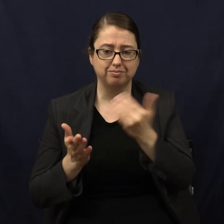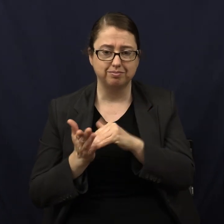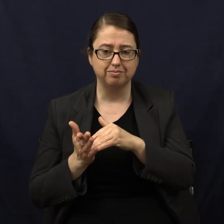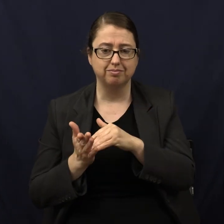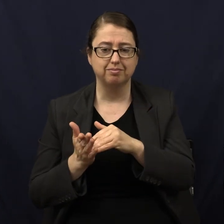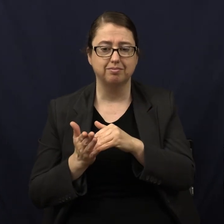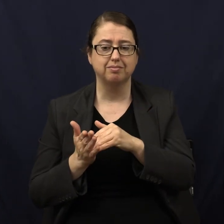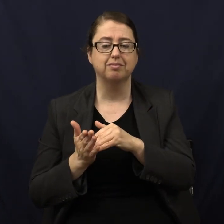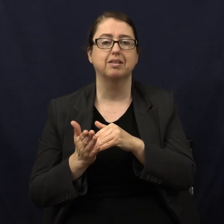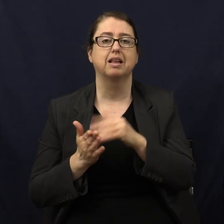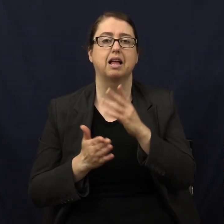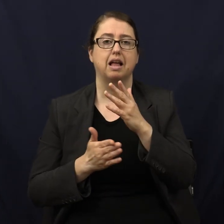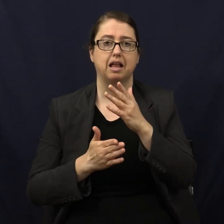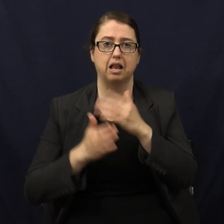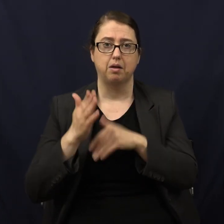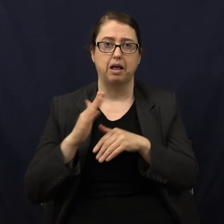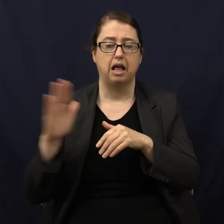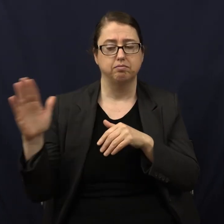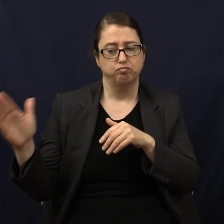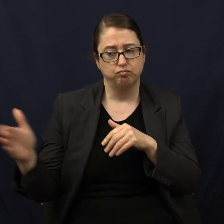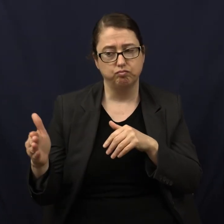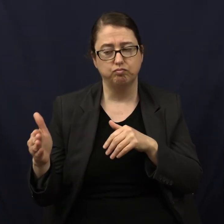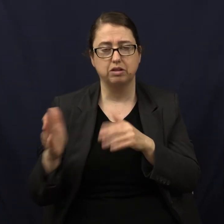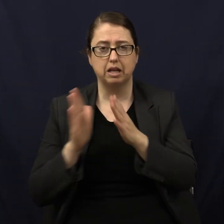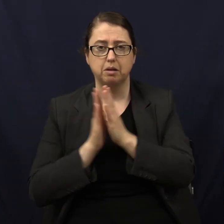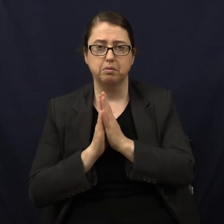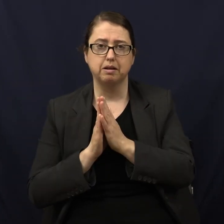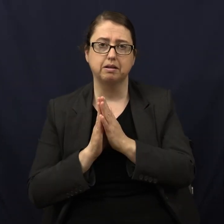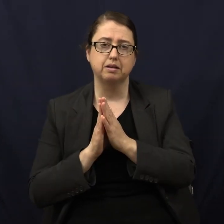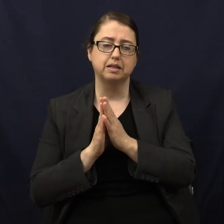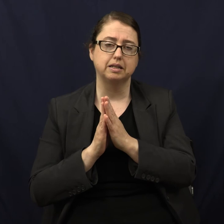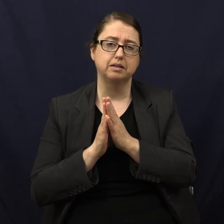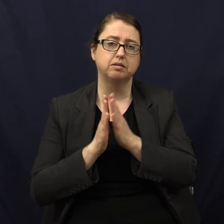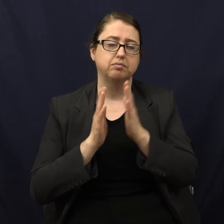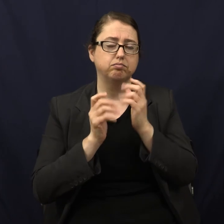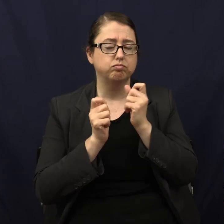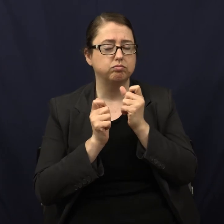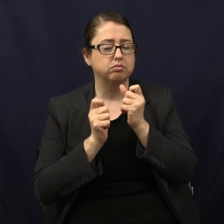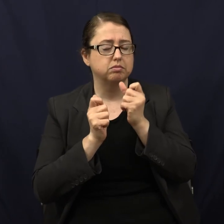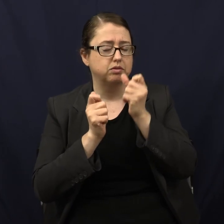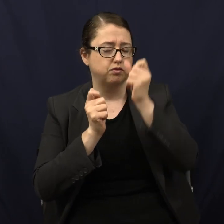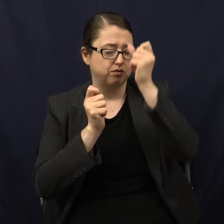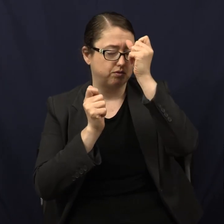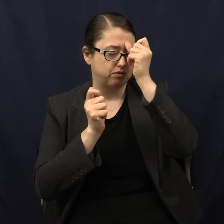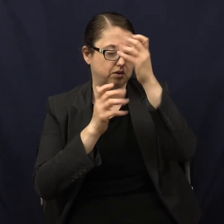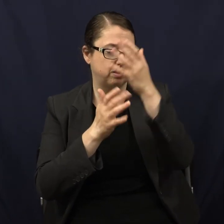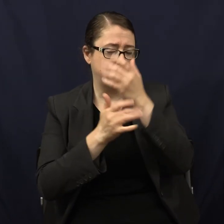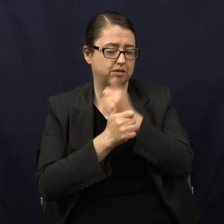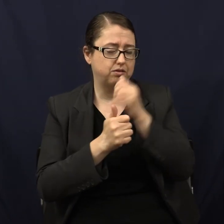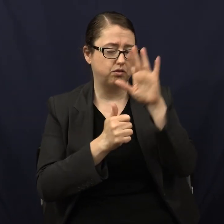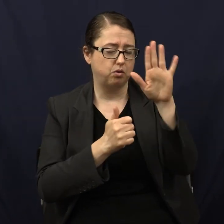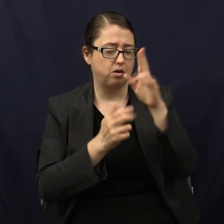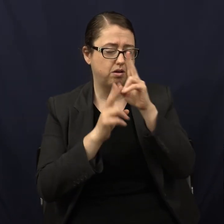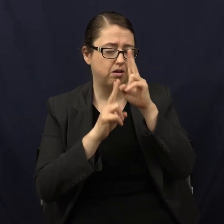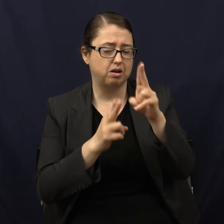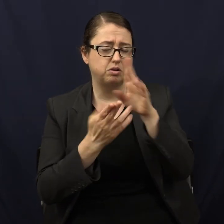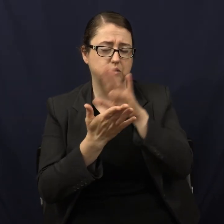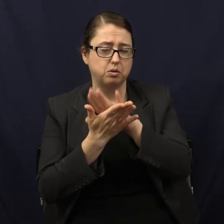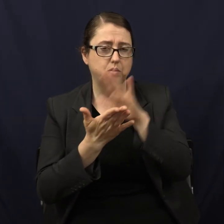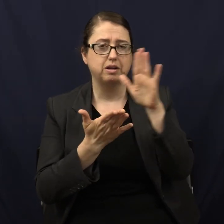And I put my hand on her and I prayed, as I always do with every patient. I said, loving Father in heaven, if it is for your honor and glory